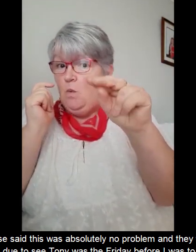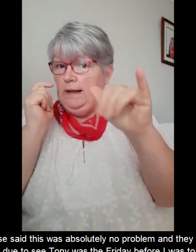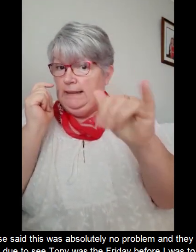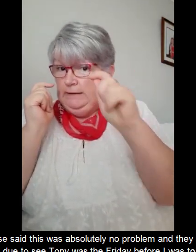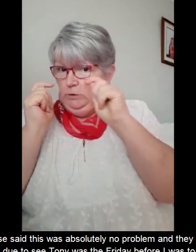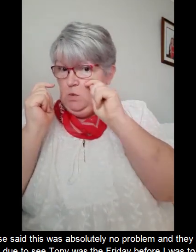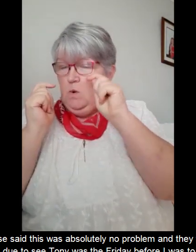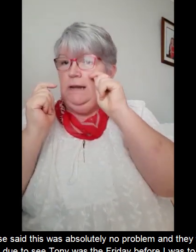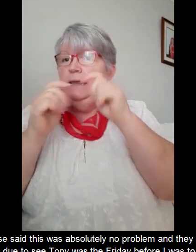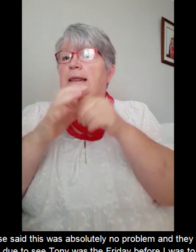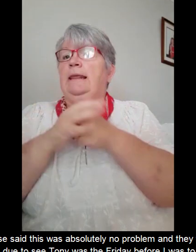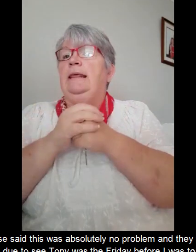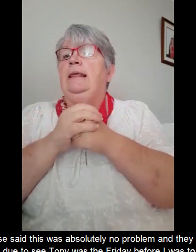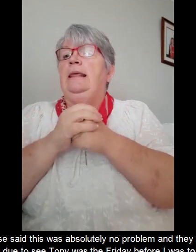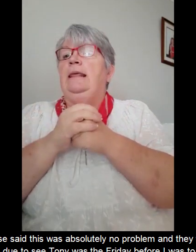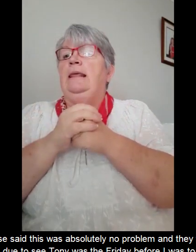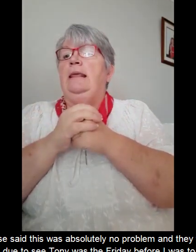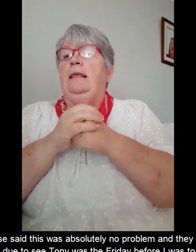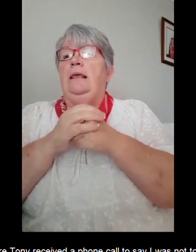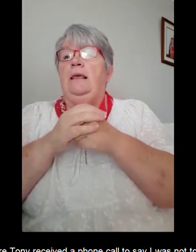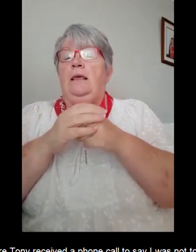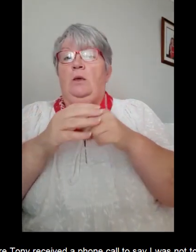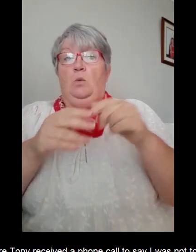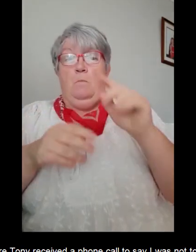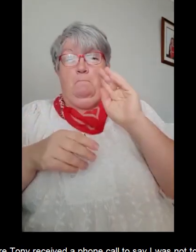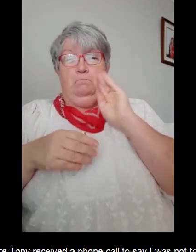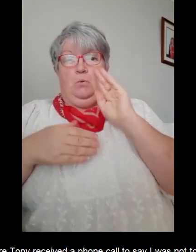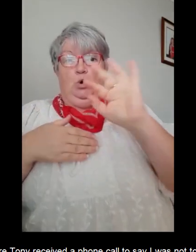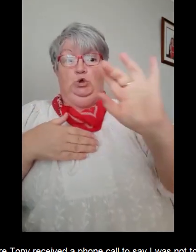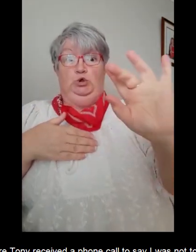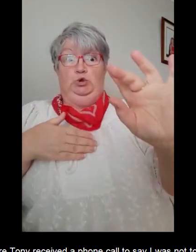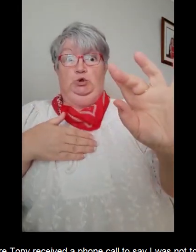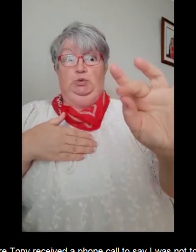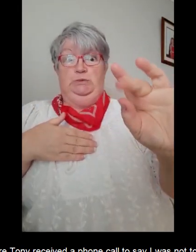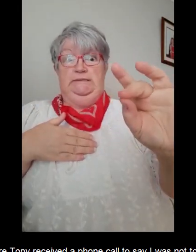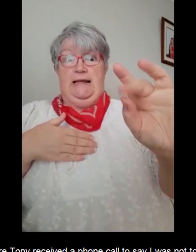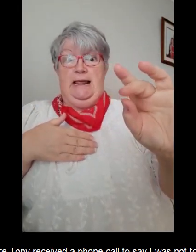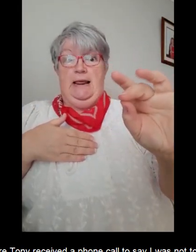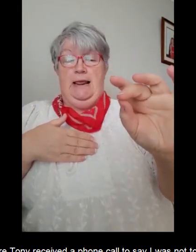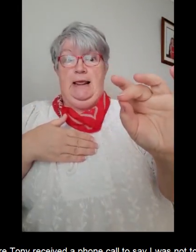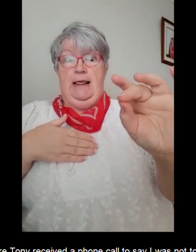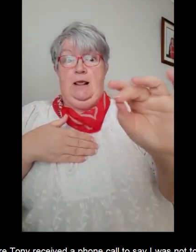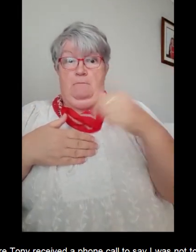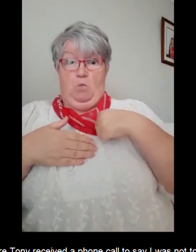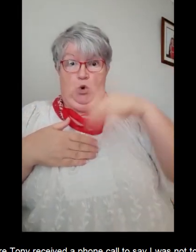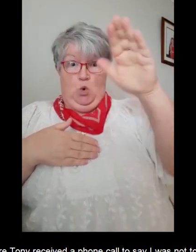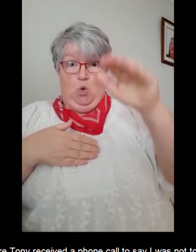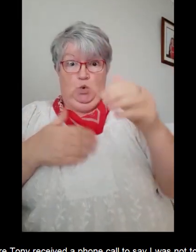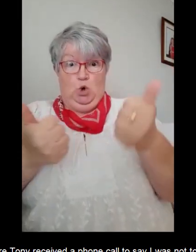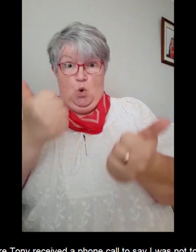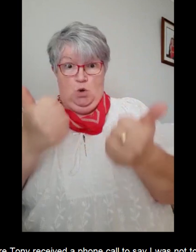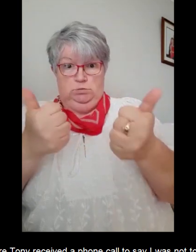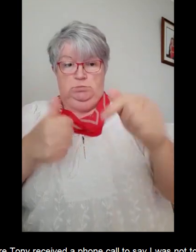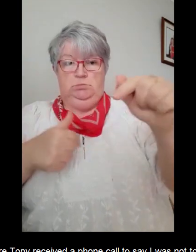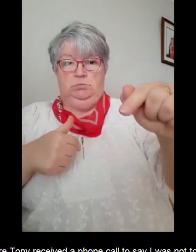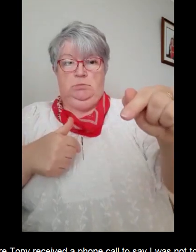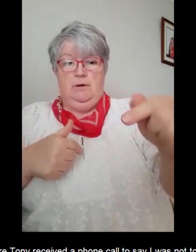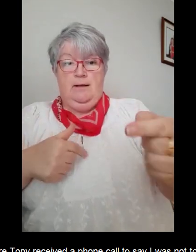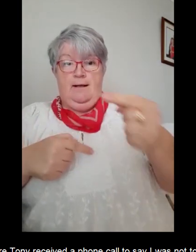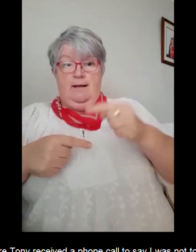go for my jury service and while I was there Tony received a phone call to say that I was not to go for